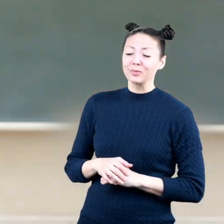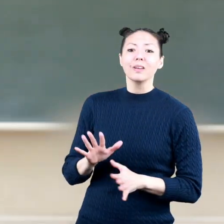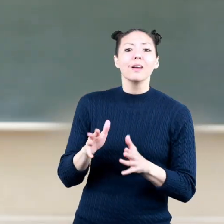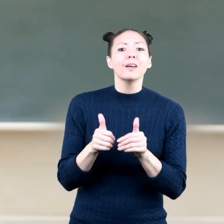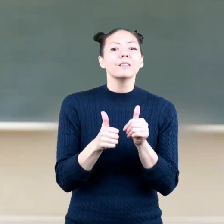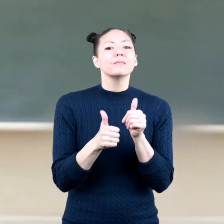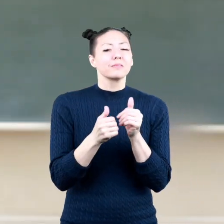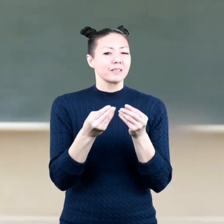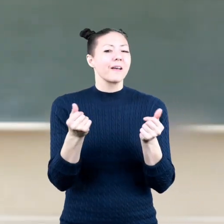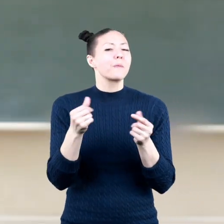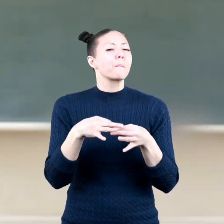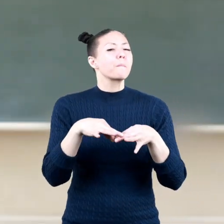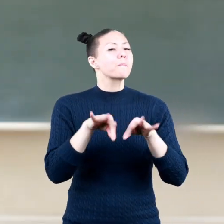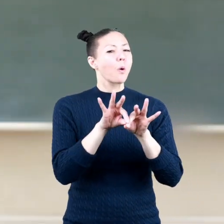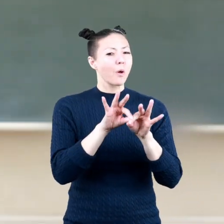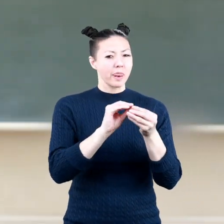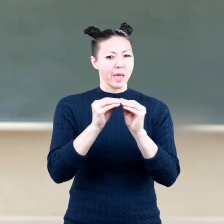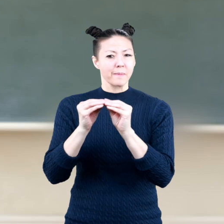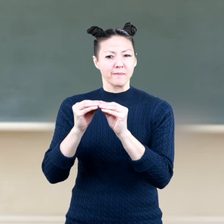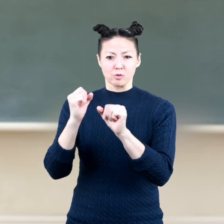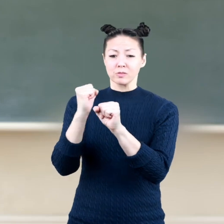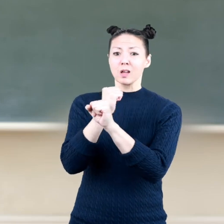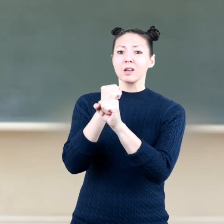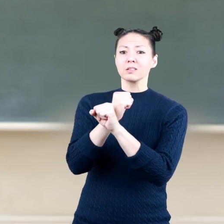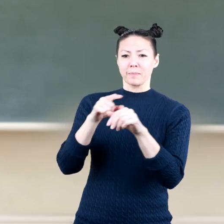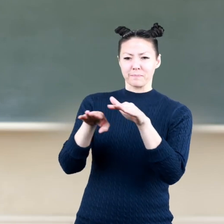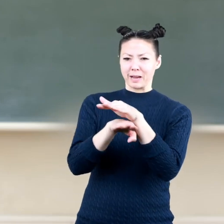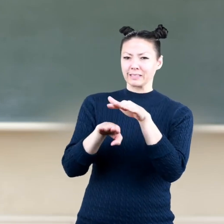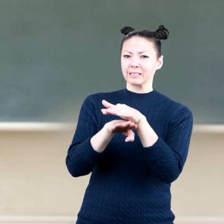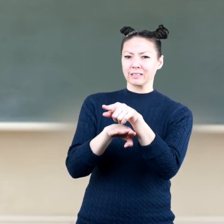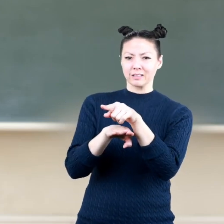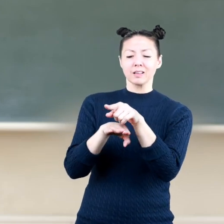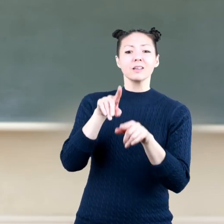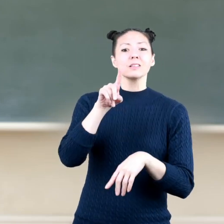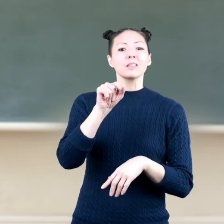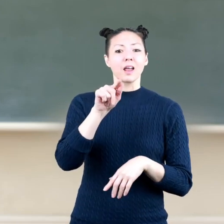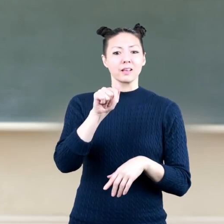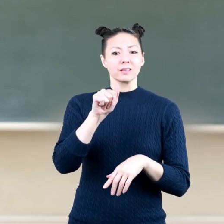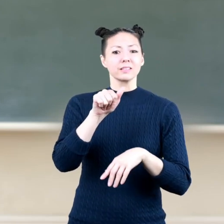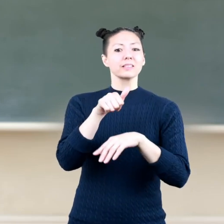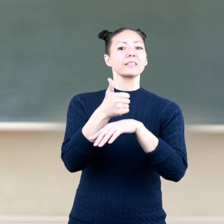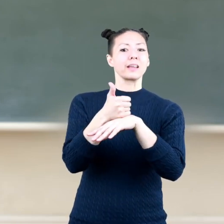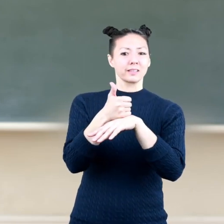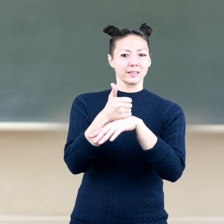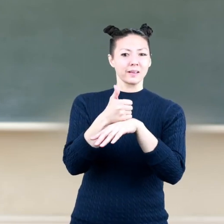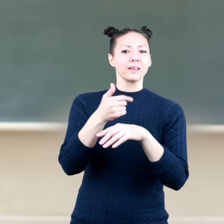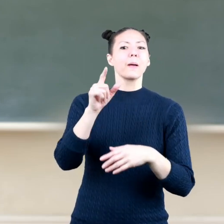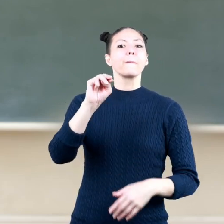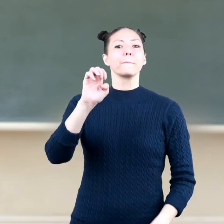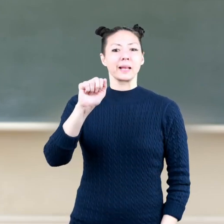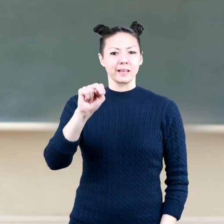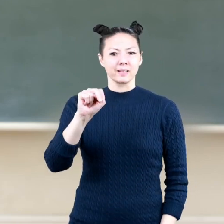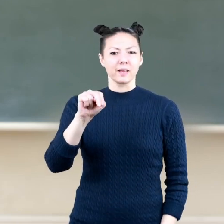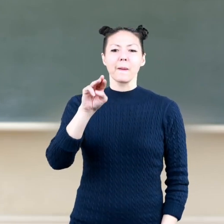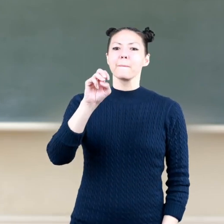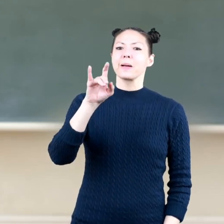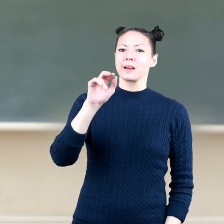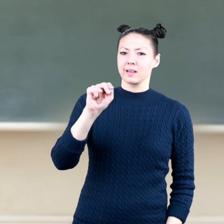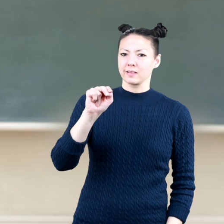several important numbers used in basic statistics the data set the mean the median the mode